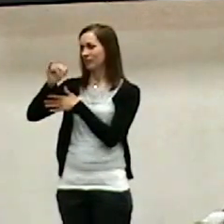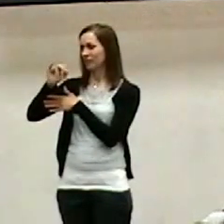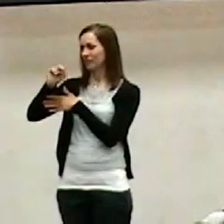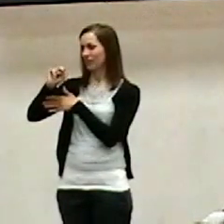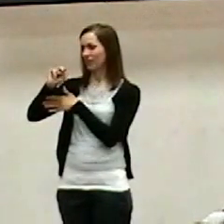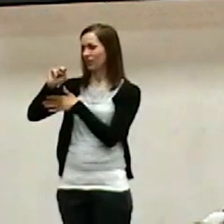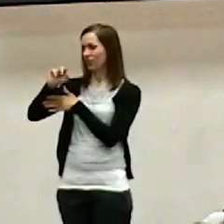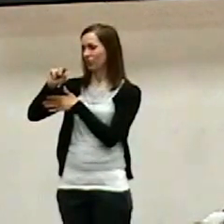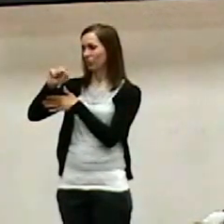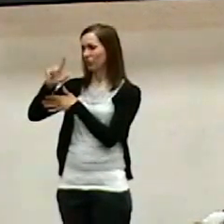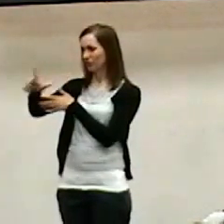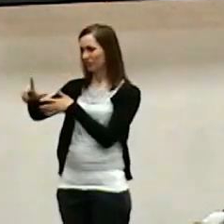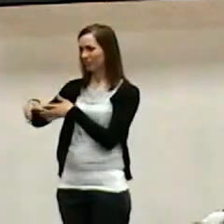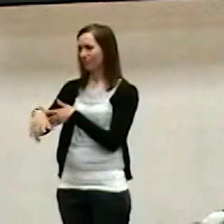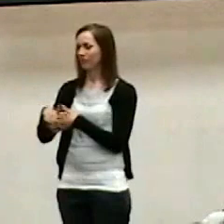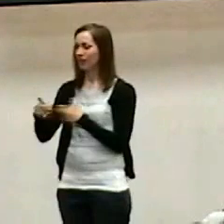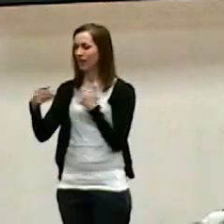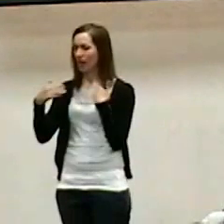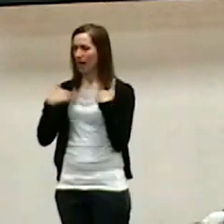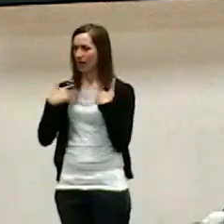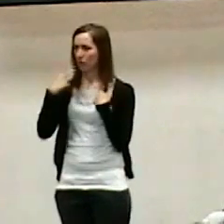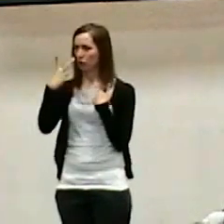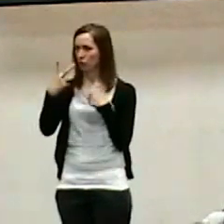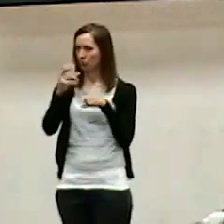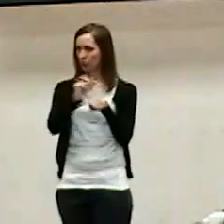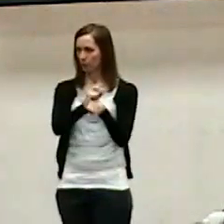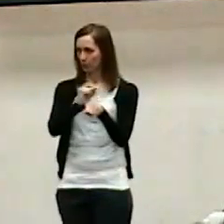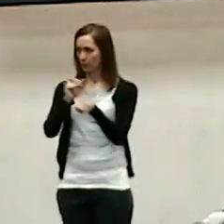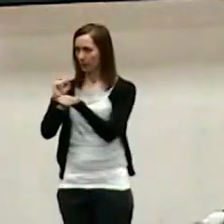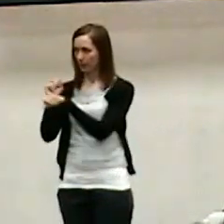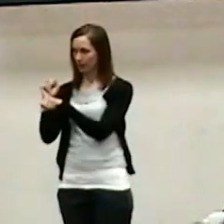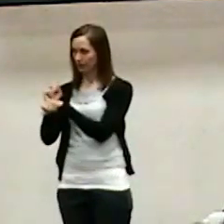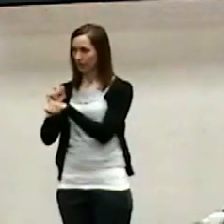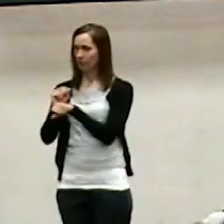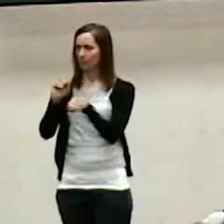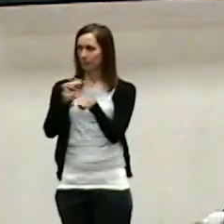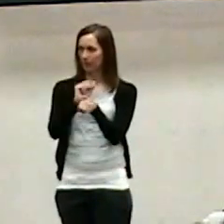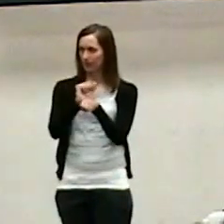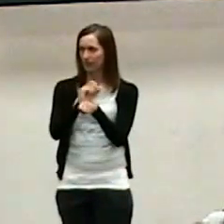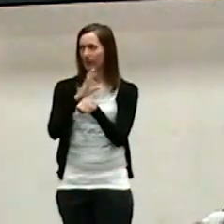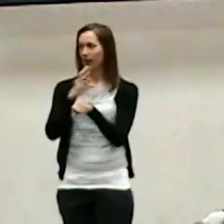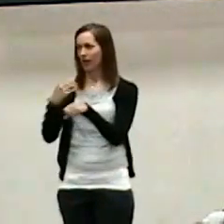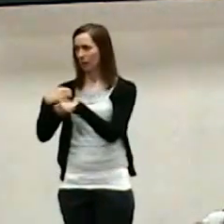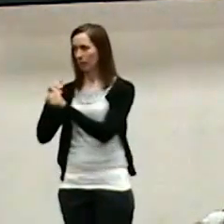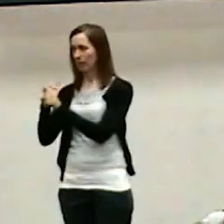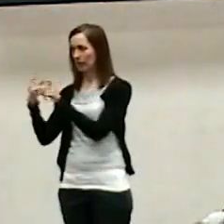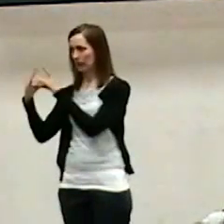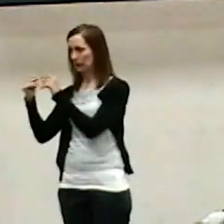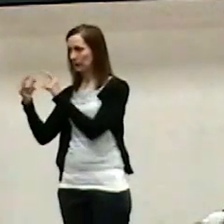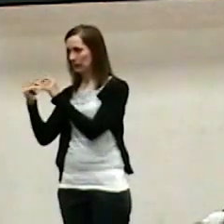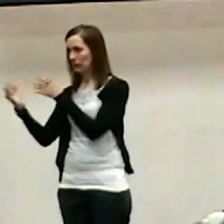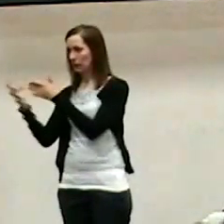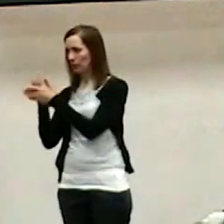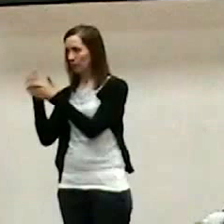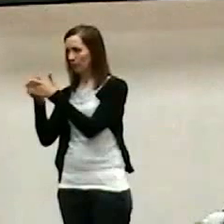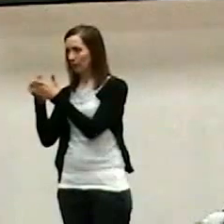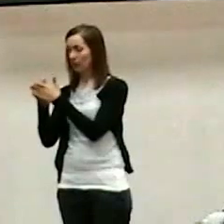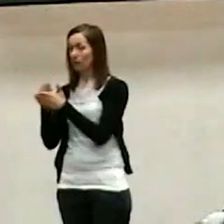You might hit a point in your ministry as you go out from this special place. You might hit a point in your ministry